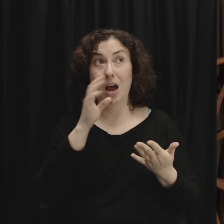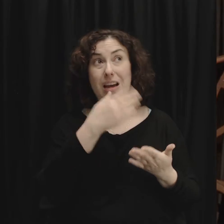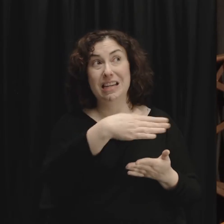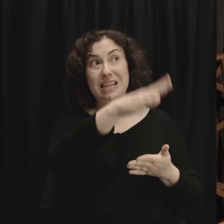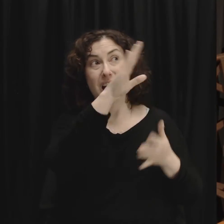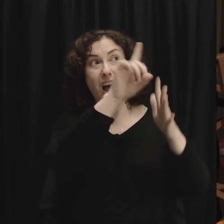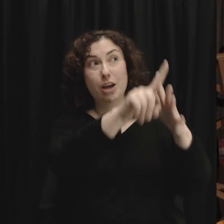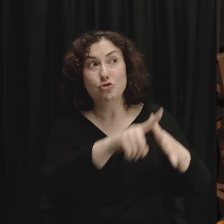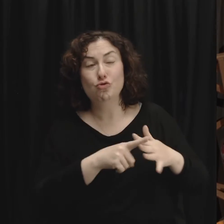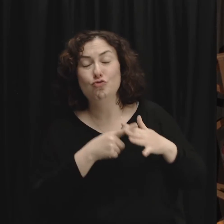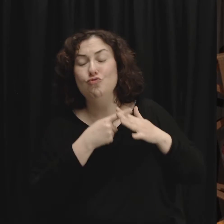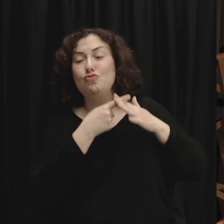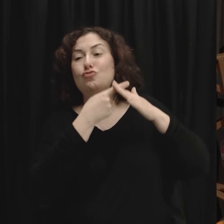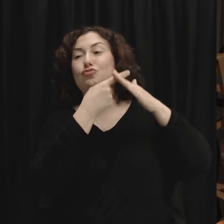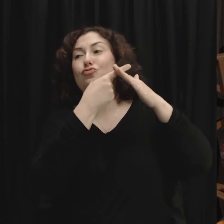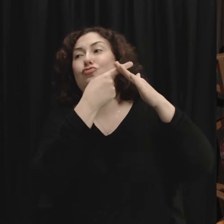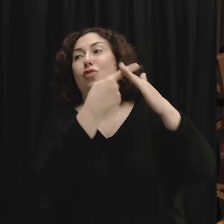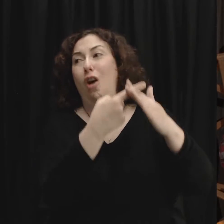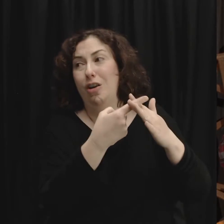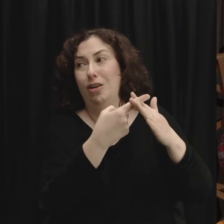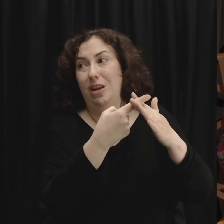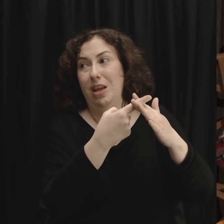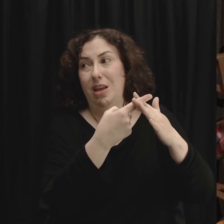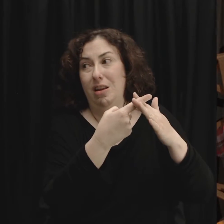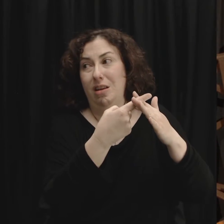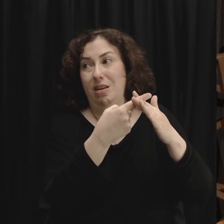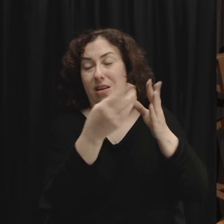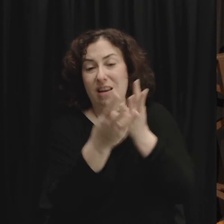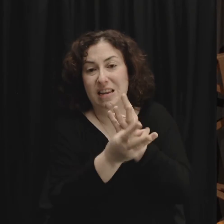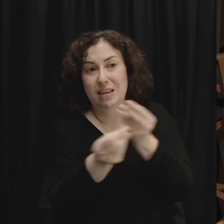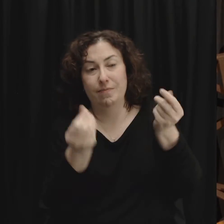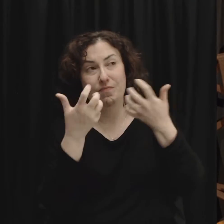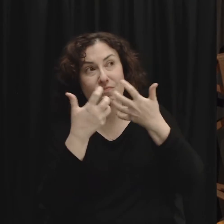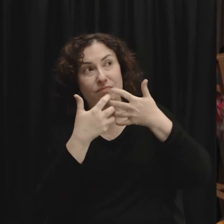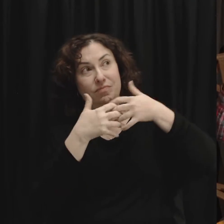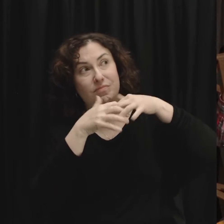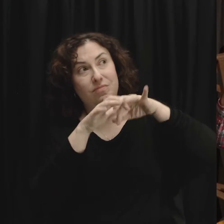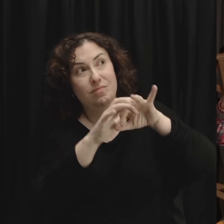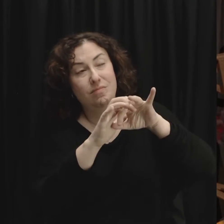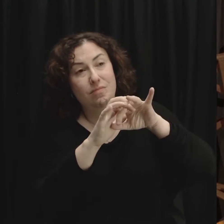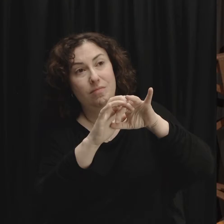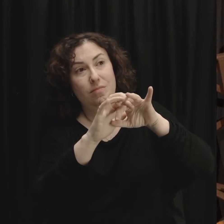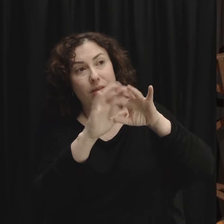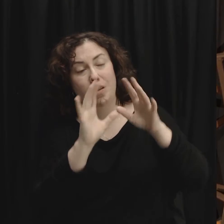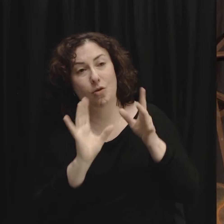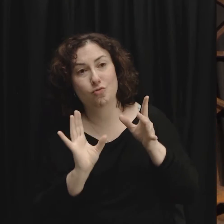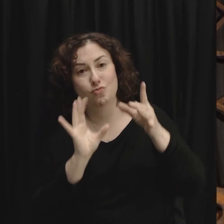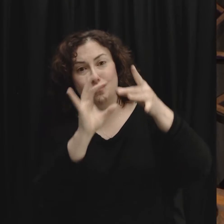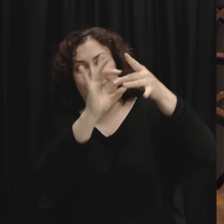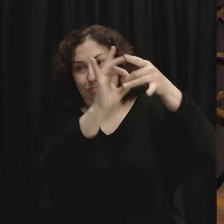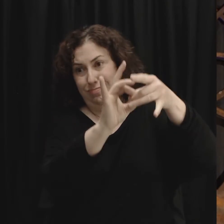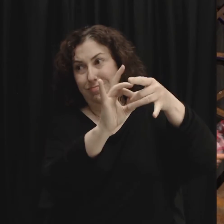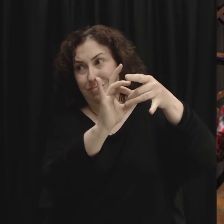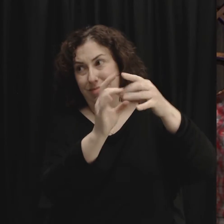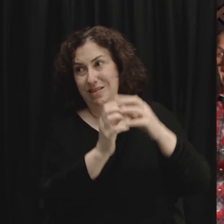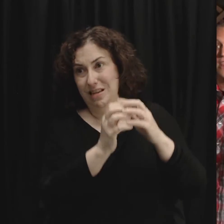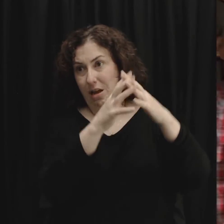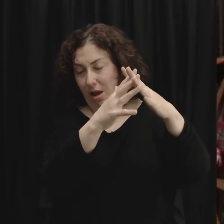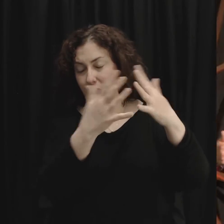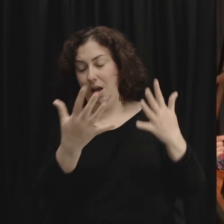reconciliation with us we were the ones in the wrong not him we had sinned against him we had offended